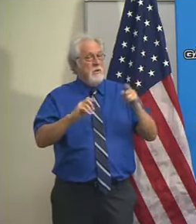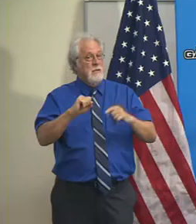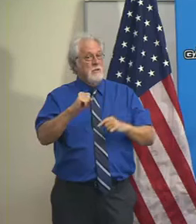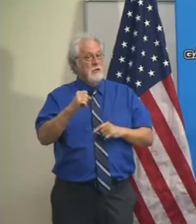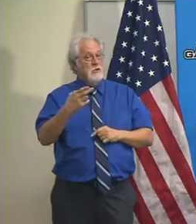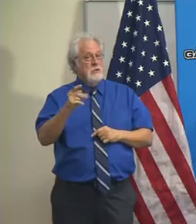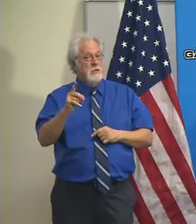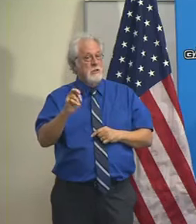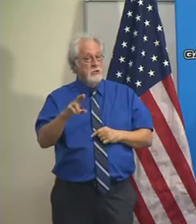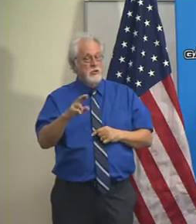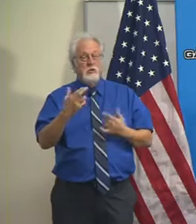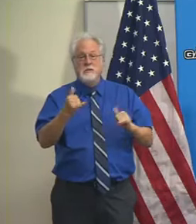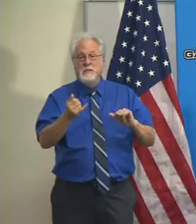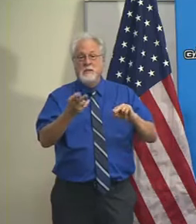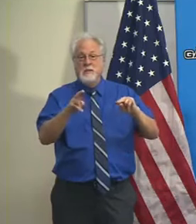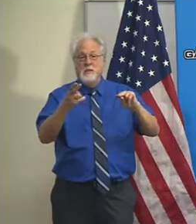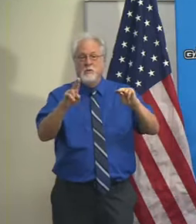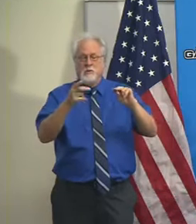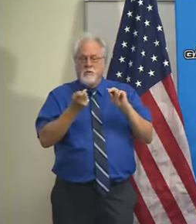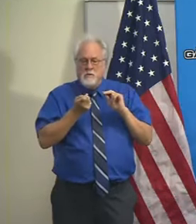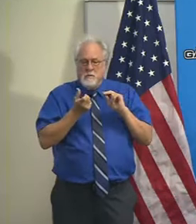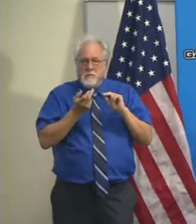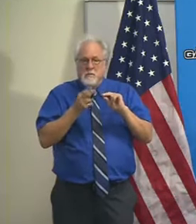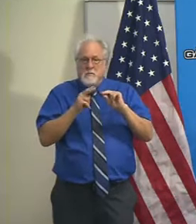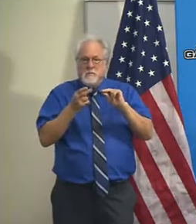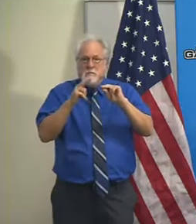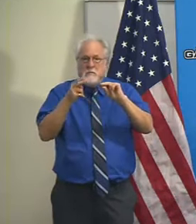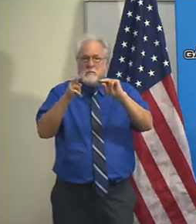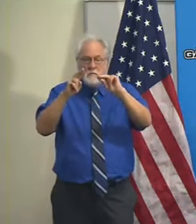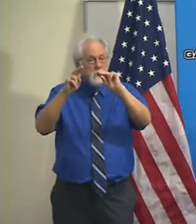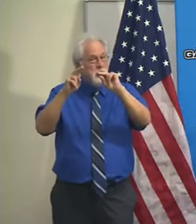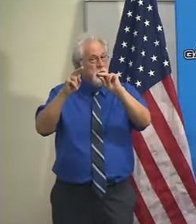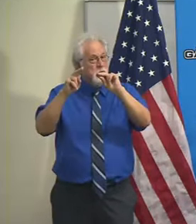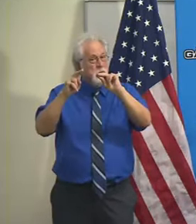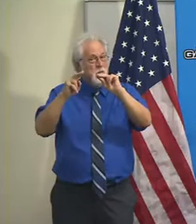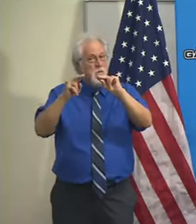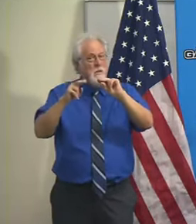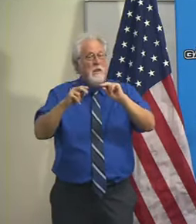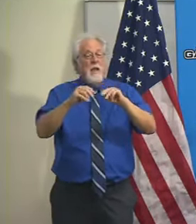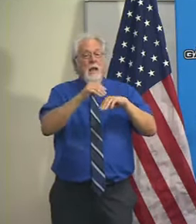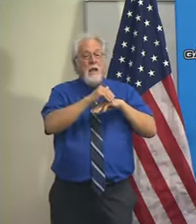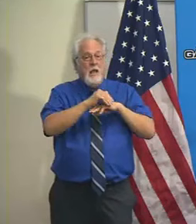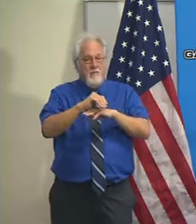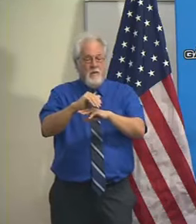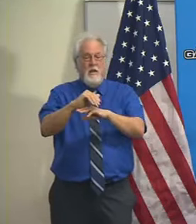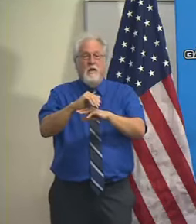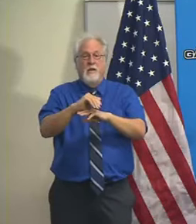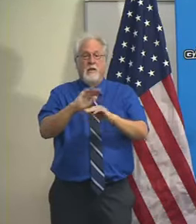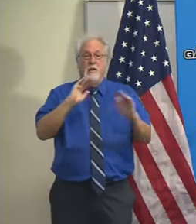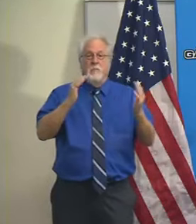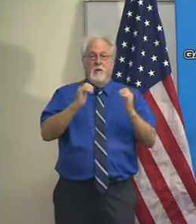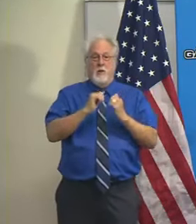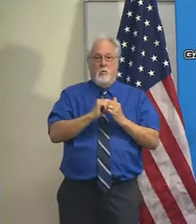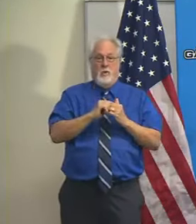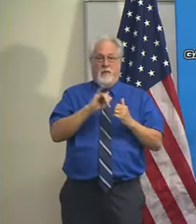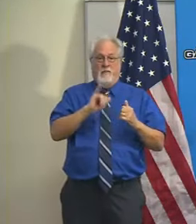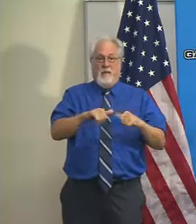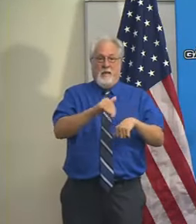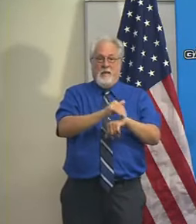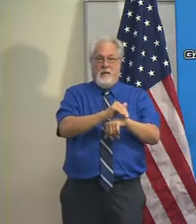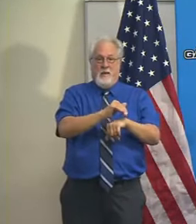sheltering is still increasing by smaller numbers, but still increasing thus far every night compared to the night